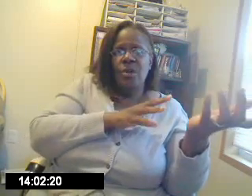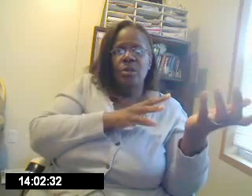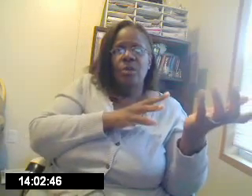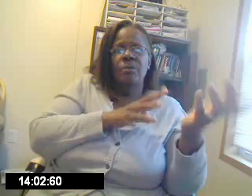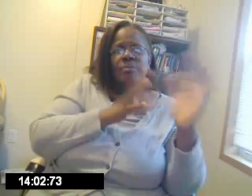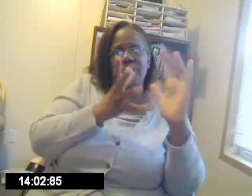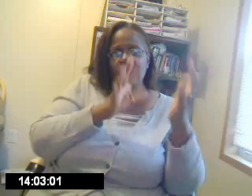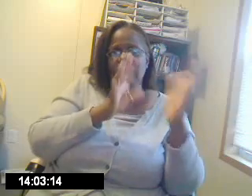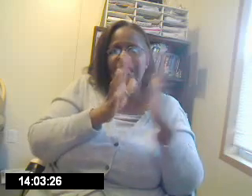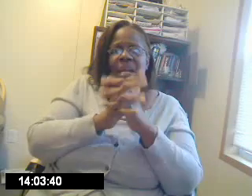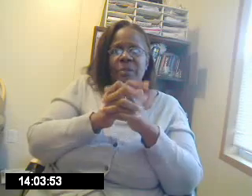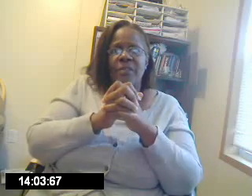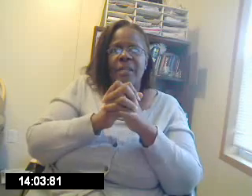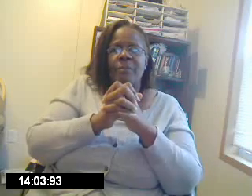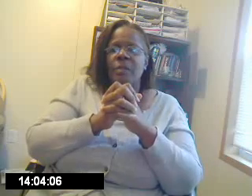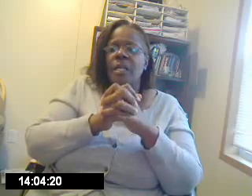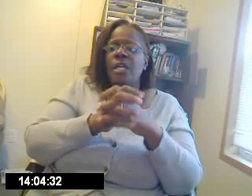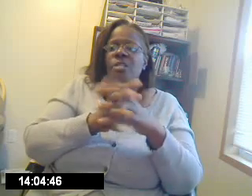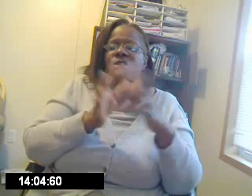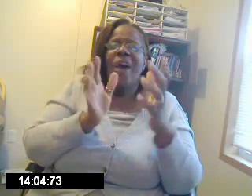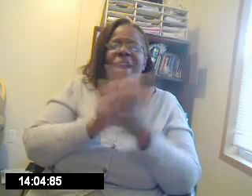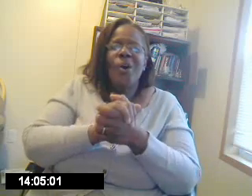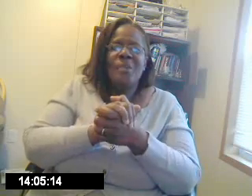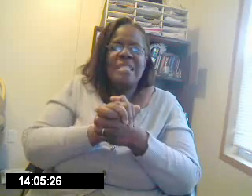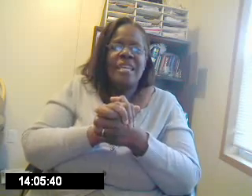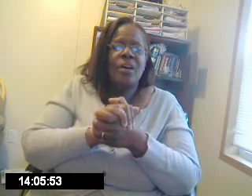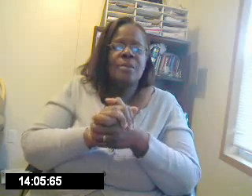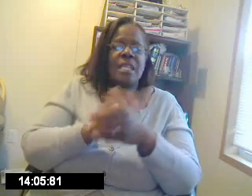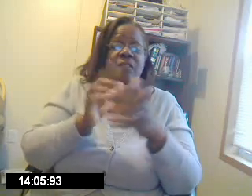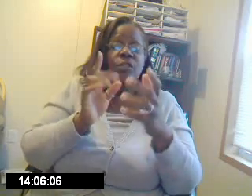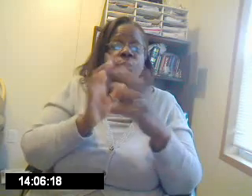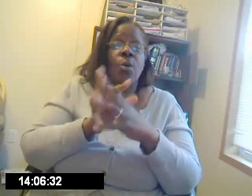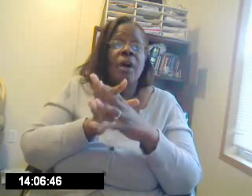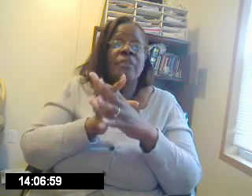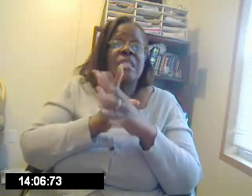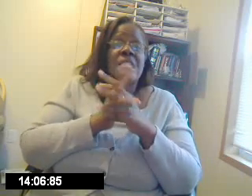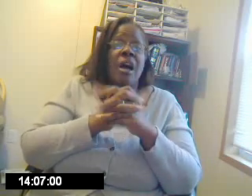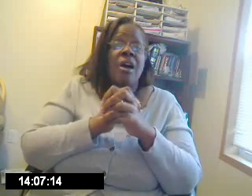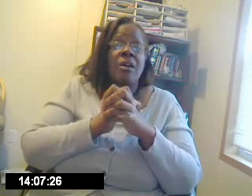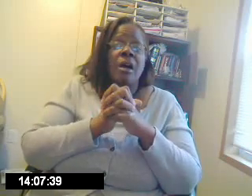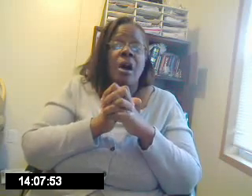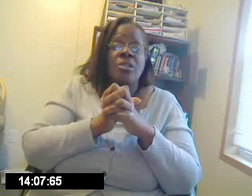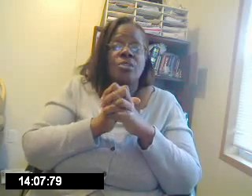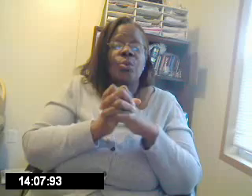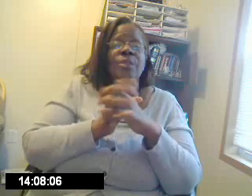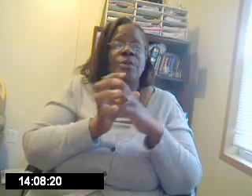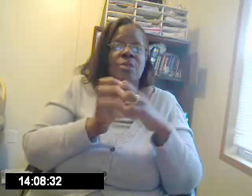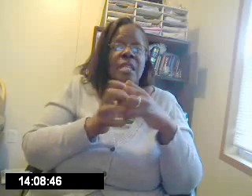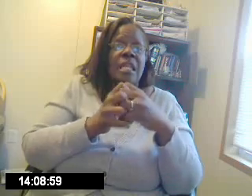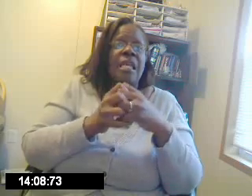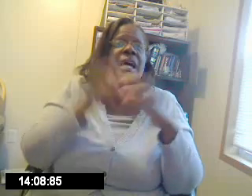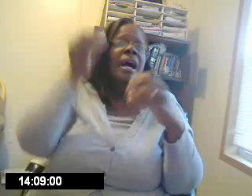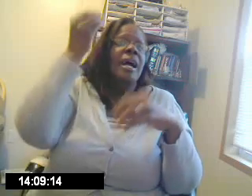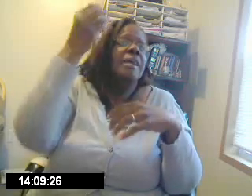solo, you know, that type of thing, so I hope this helps, if you want this song, also with music, um,